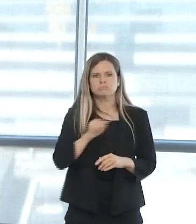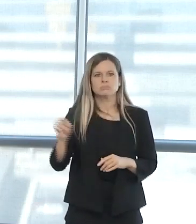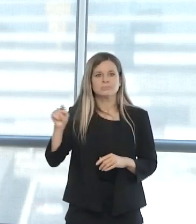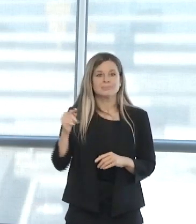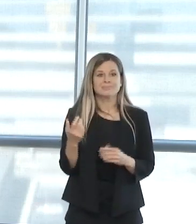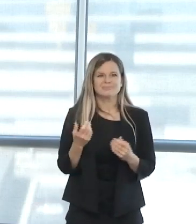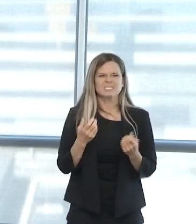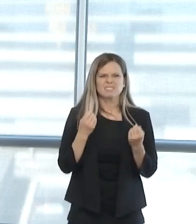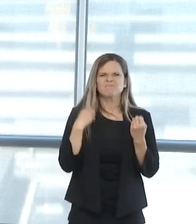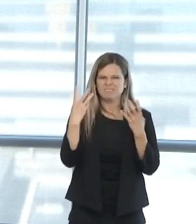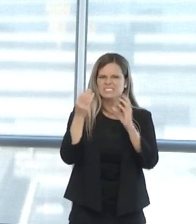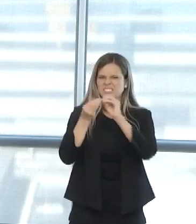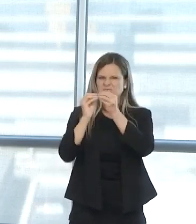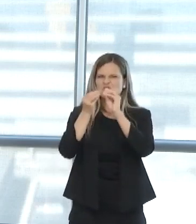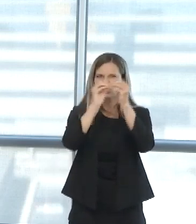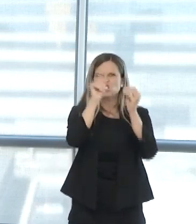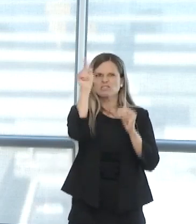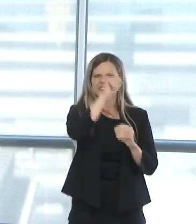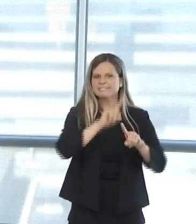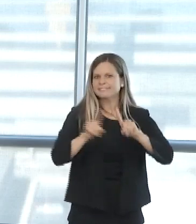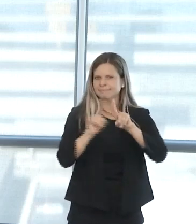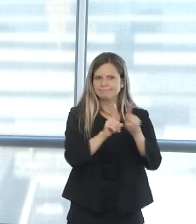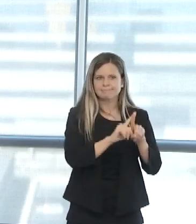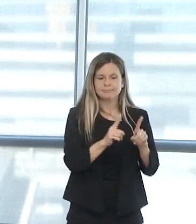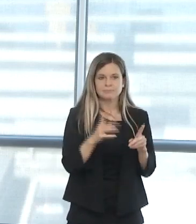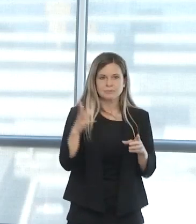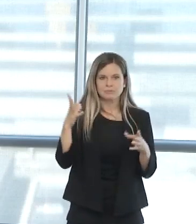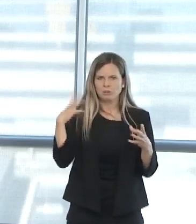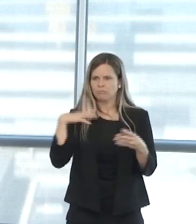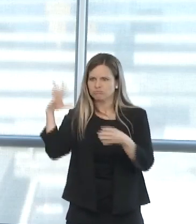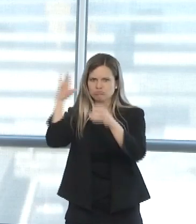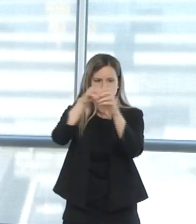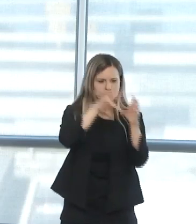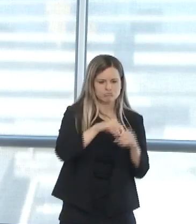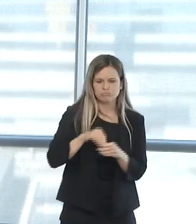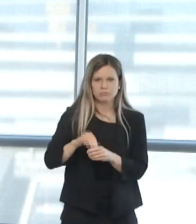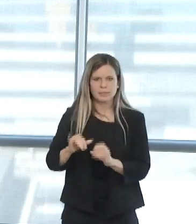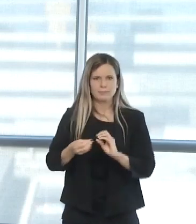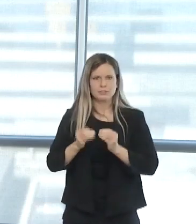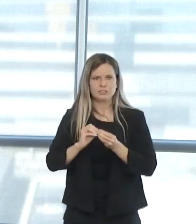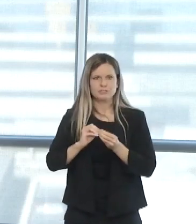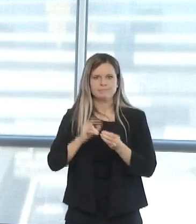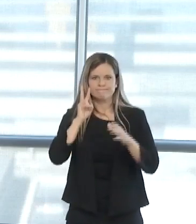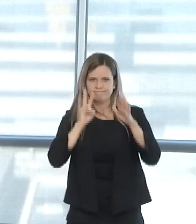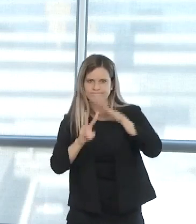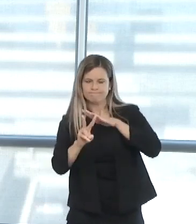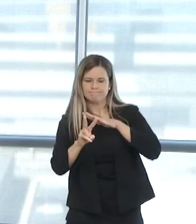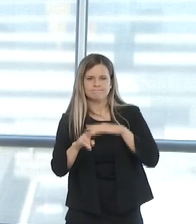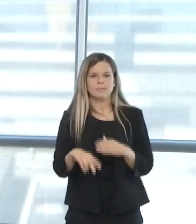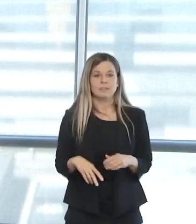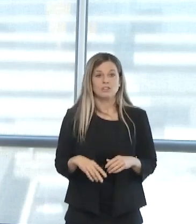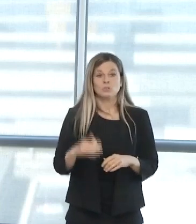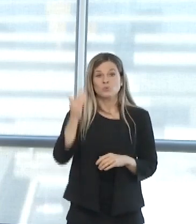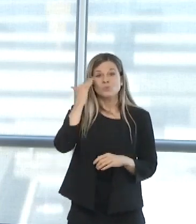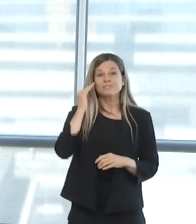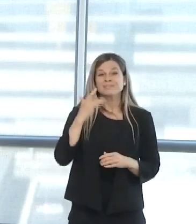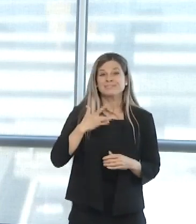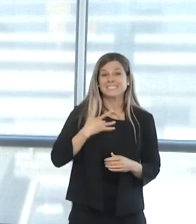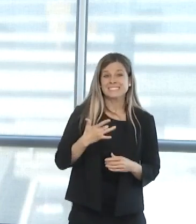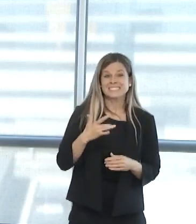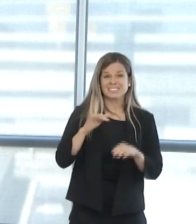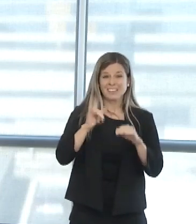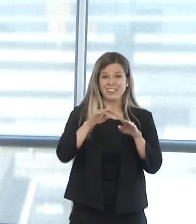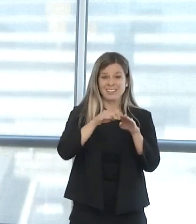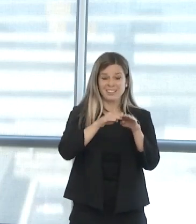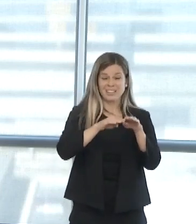Oklahomans who are seeking care for COVID to prepare for this surge. As you've seen, it's a curve where the rate of infection rises.